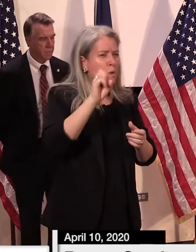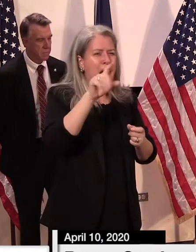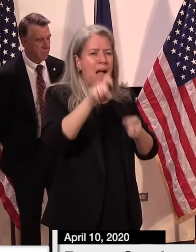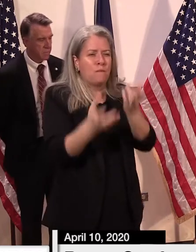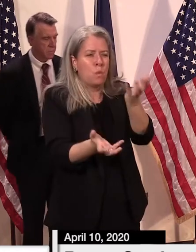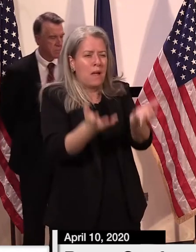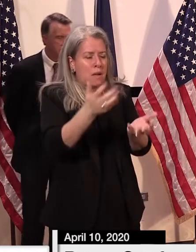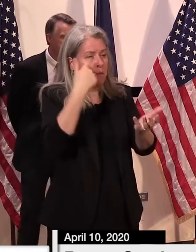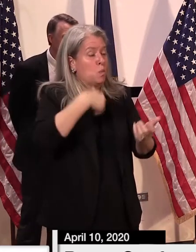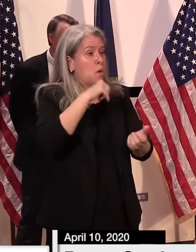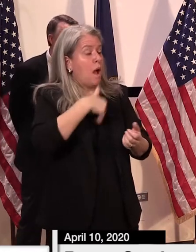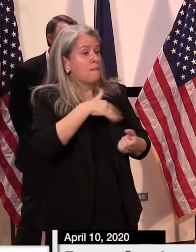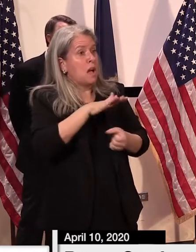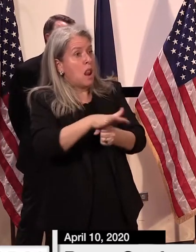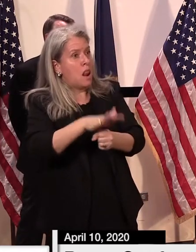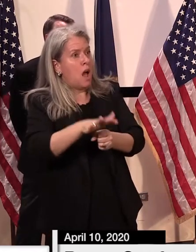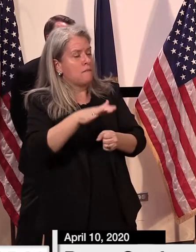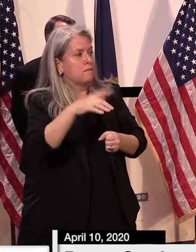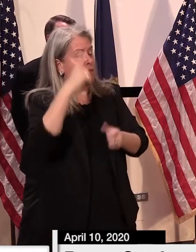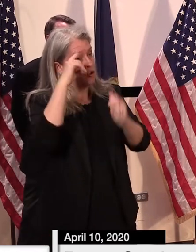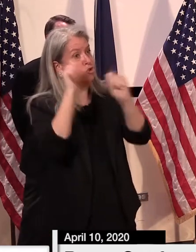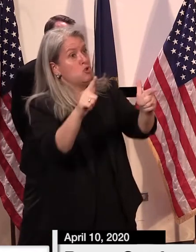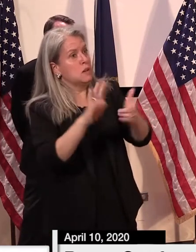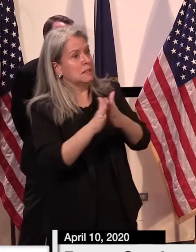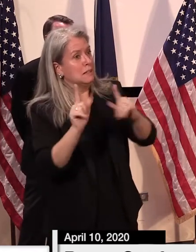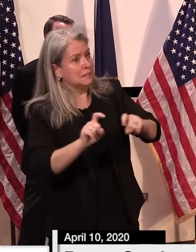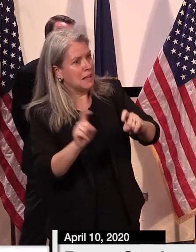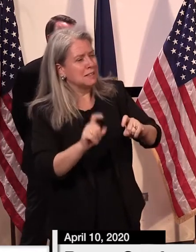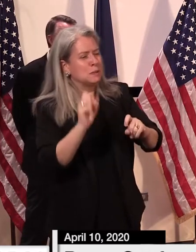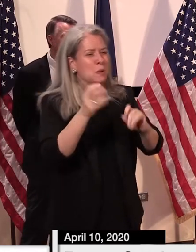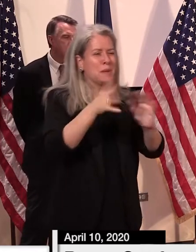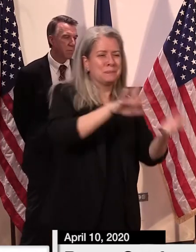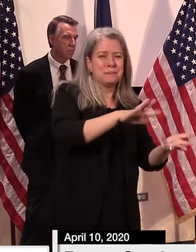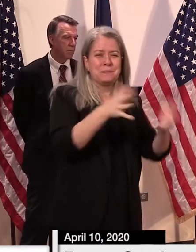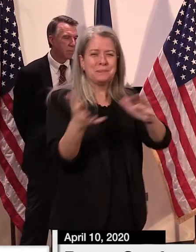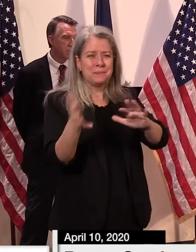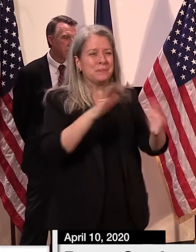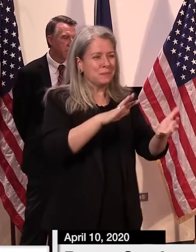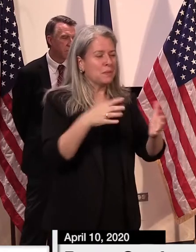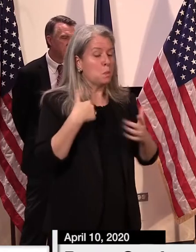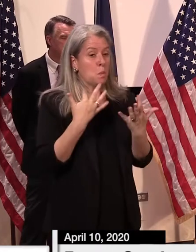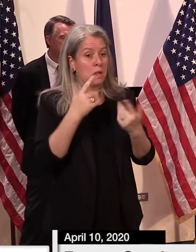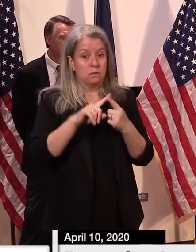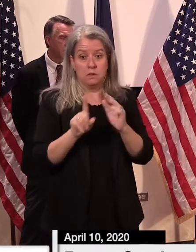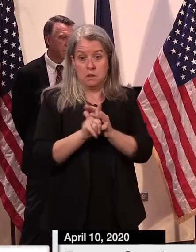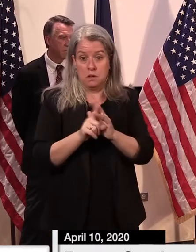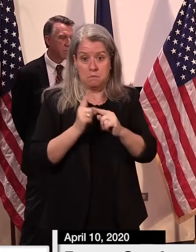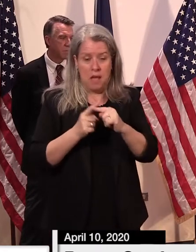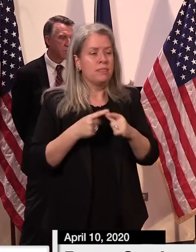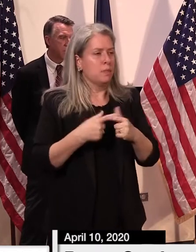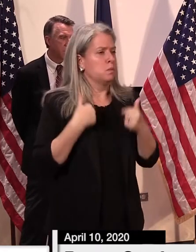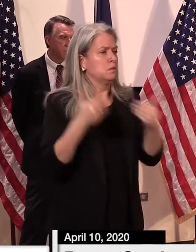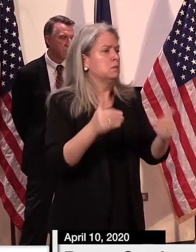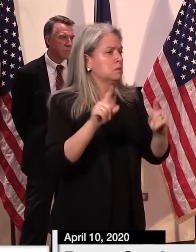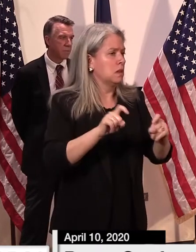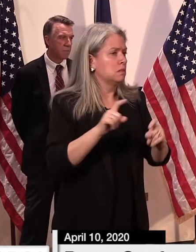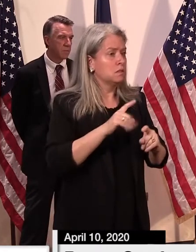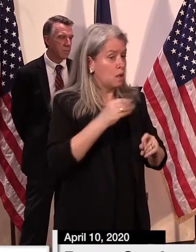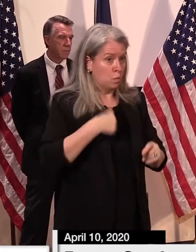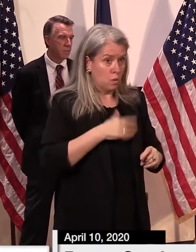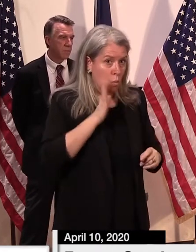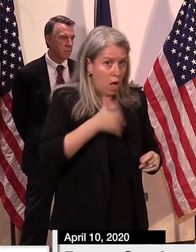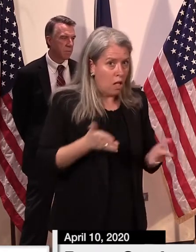have to sort of wait for a confirmed test to jump into universal testing, which we will do.